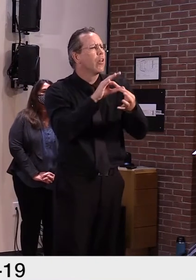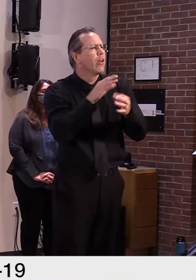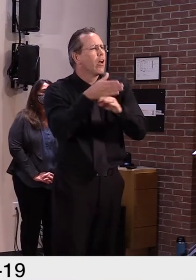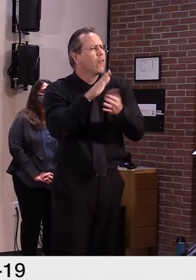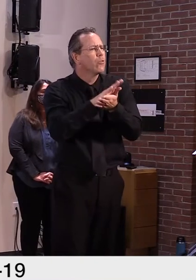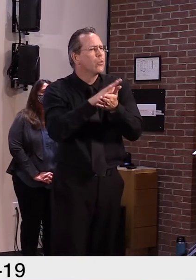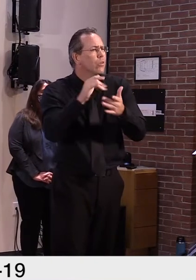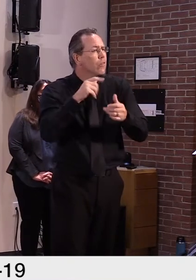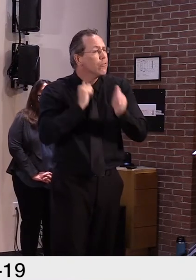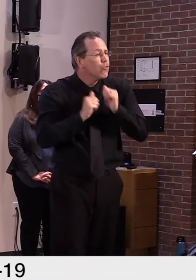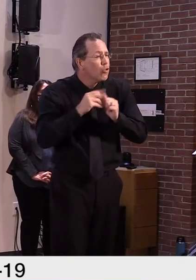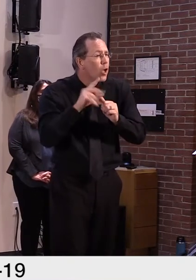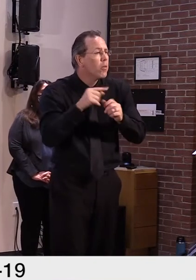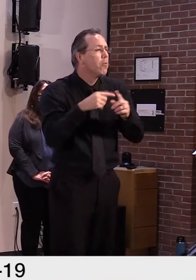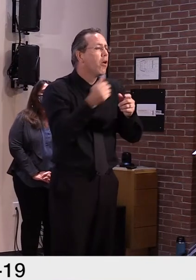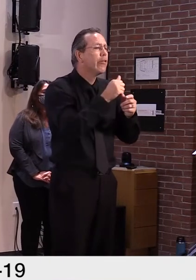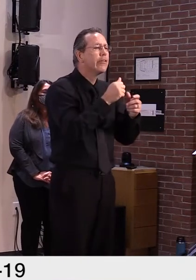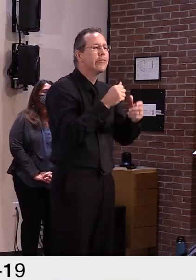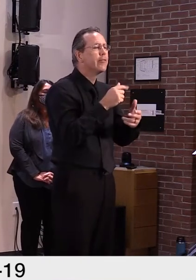Andrew, Caledonian Records.